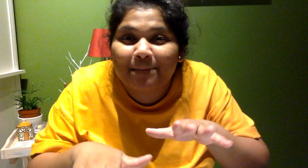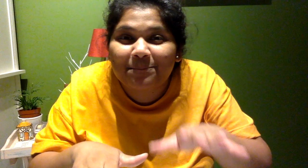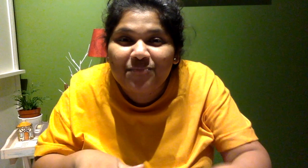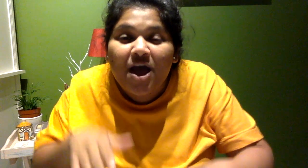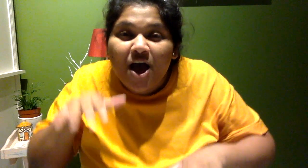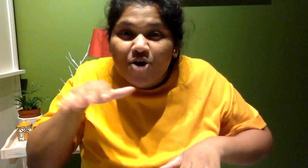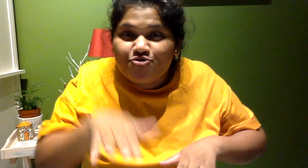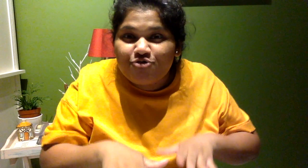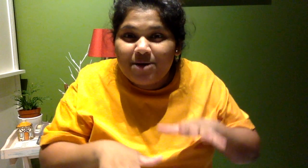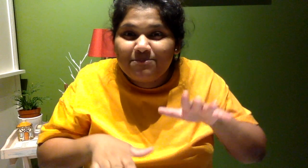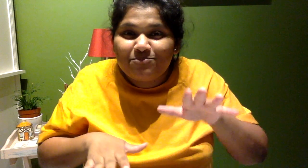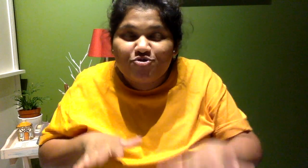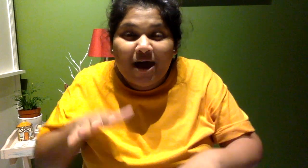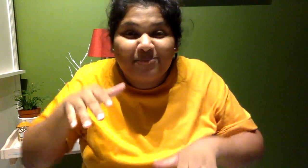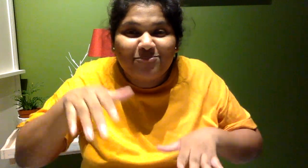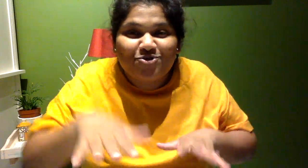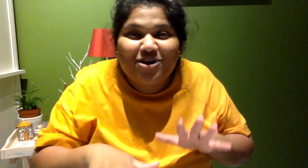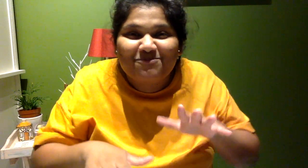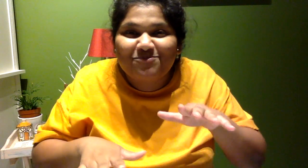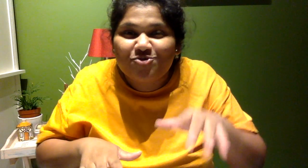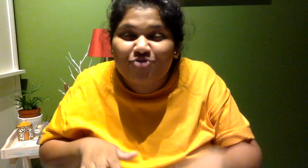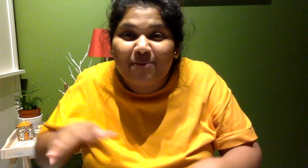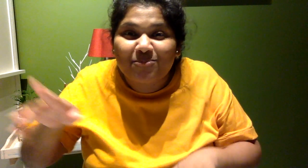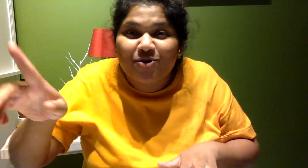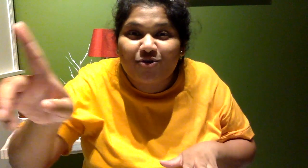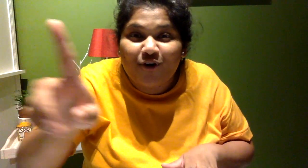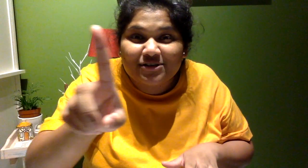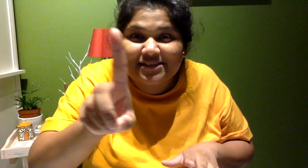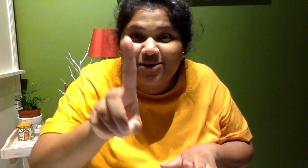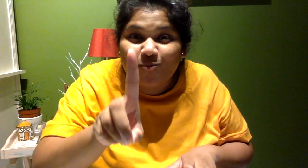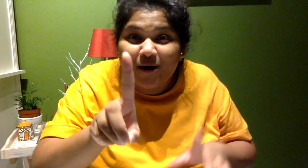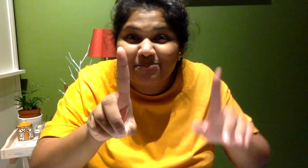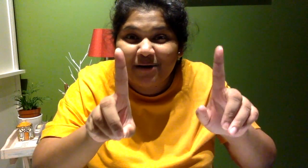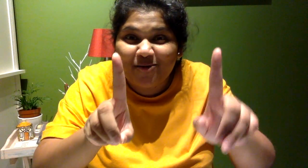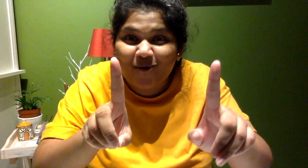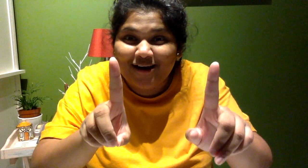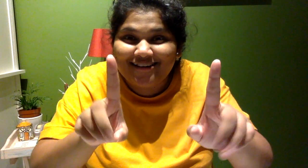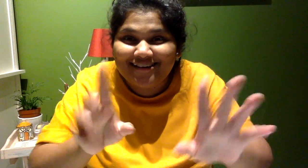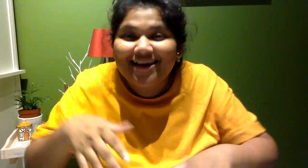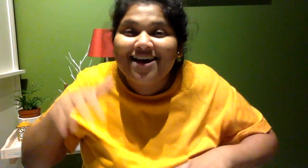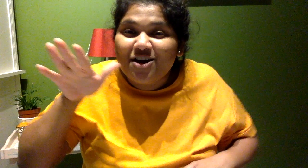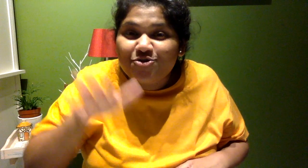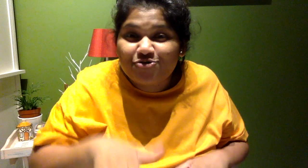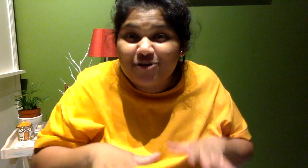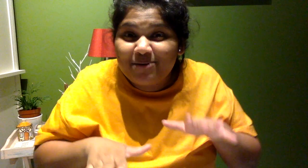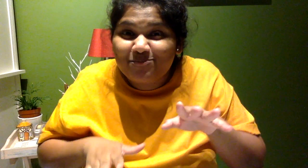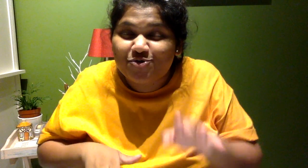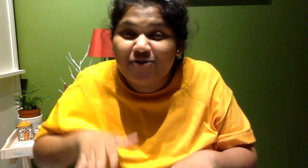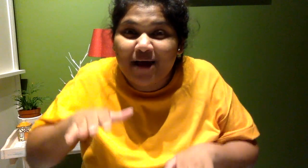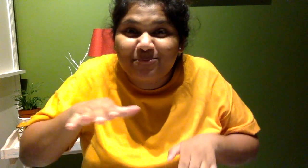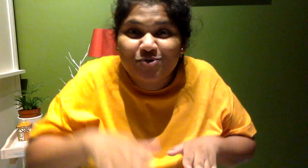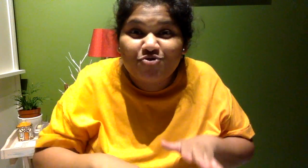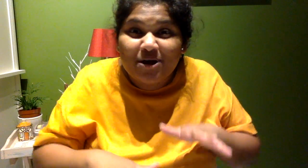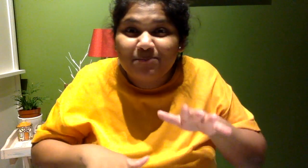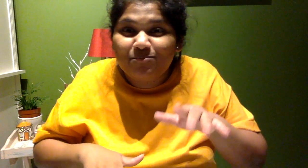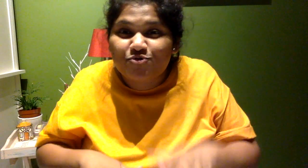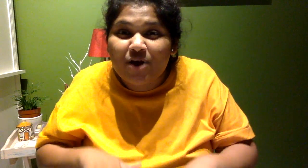Trip, trap, trip, trap, crossing one by one. Trip, trap, trip, trap,